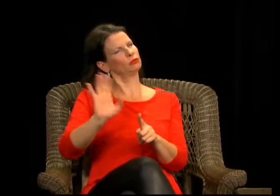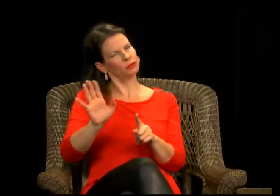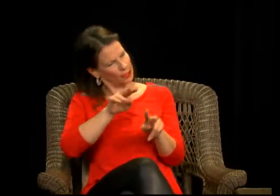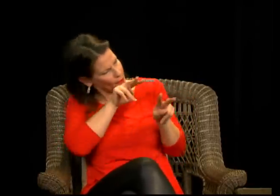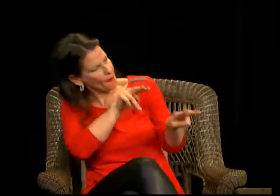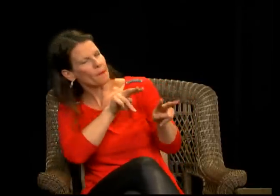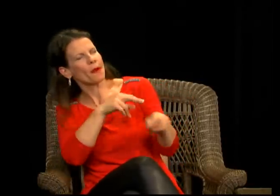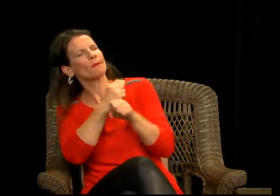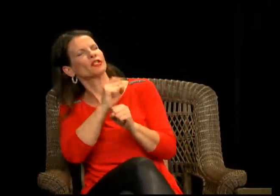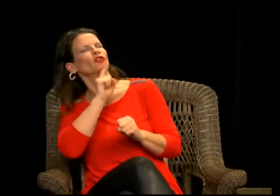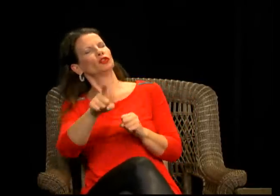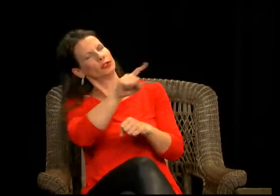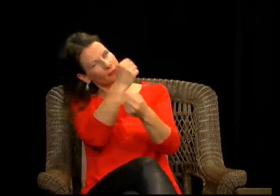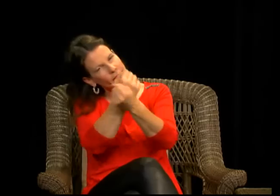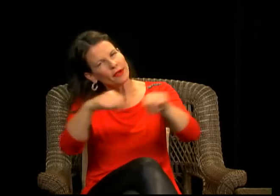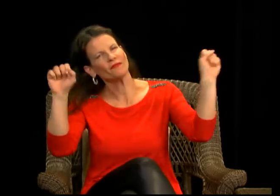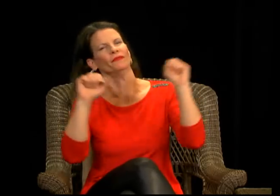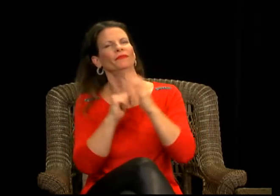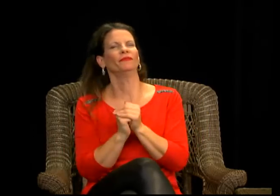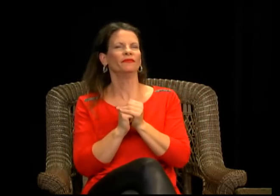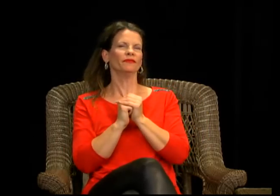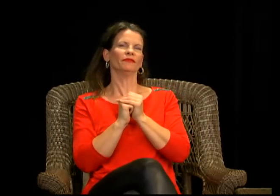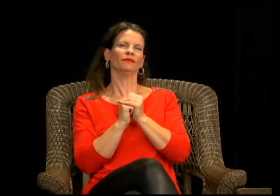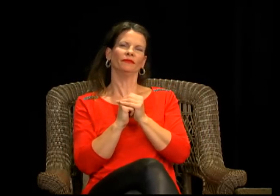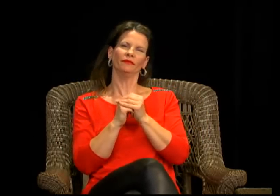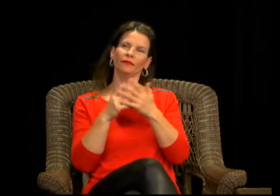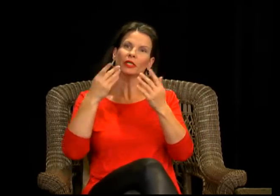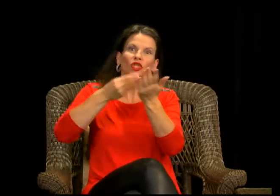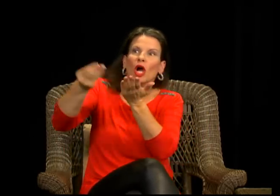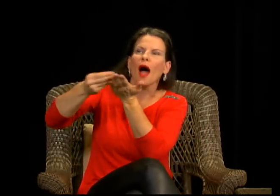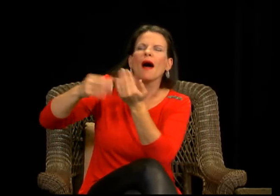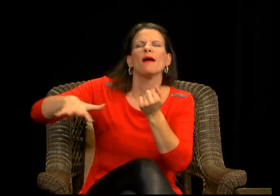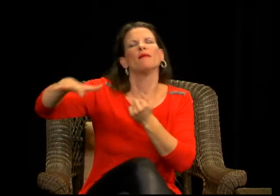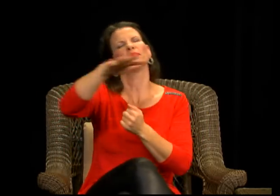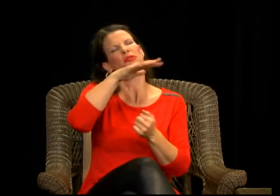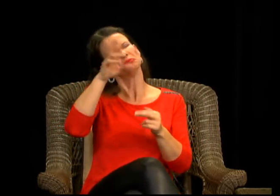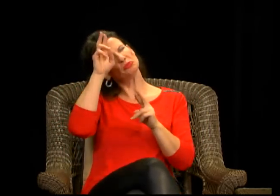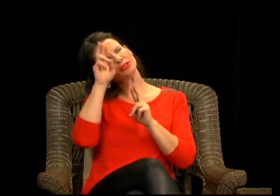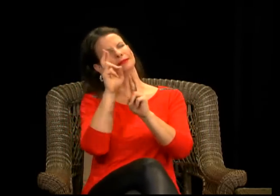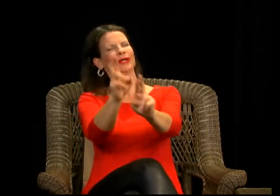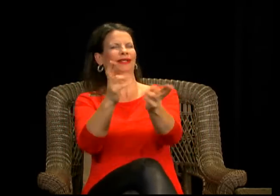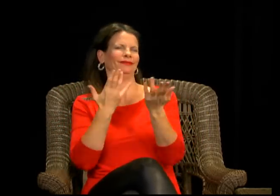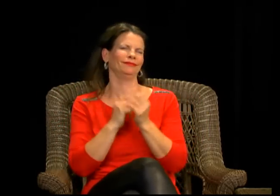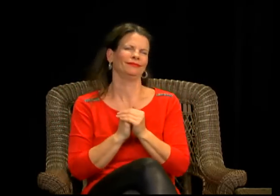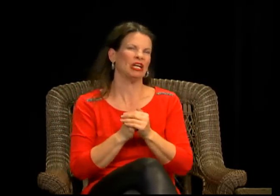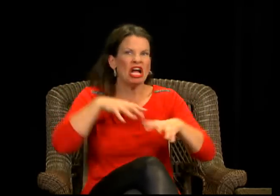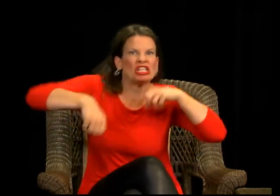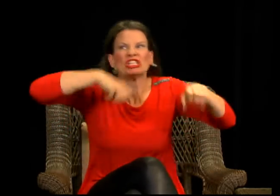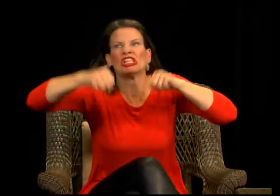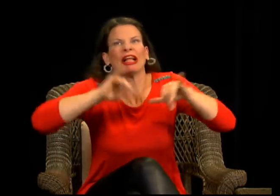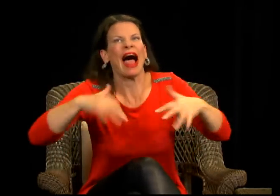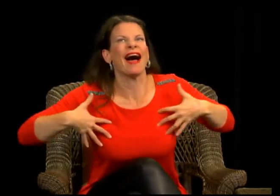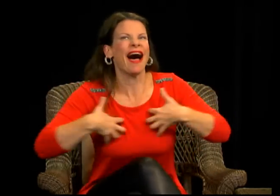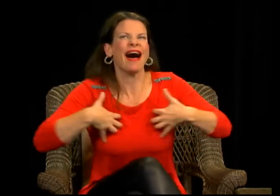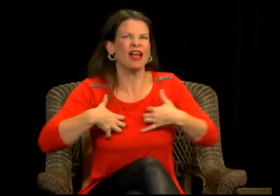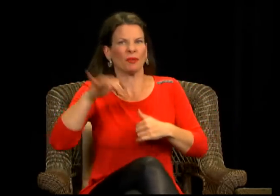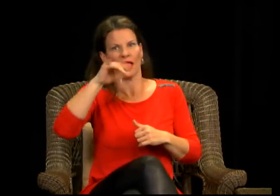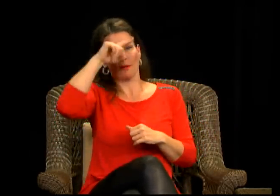If there's a friend in the crowd who is like that, don't just ignore them, try to take care of them, you know.